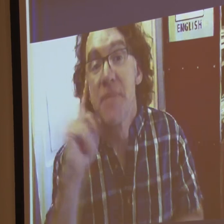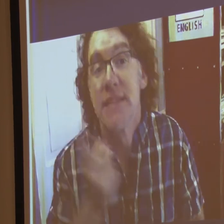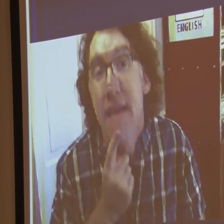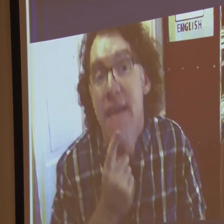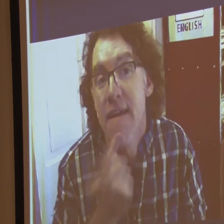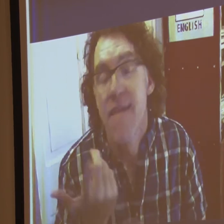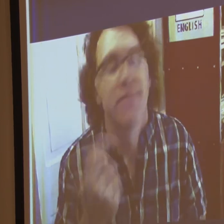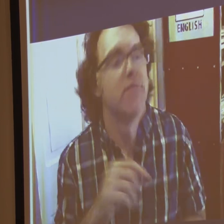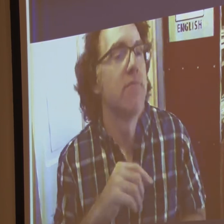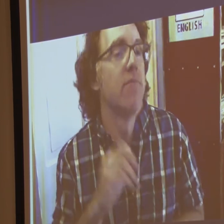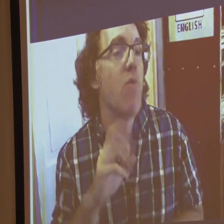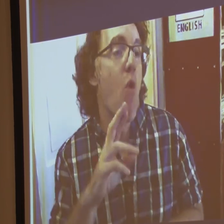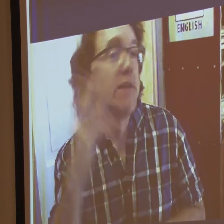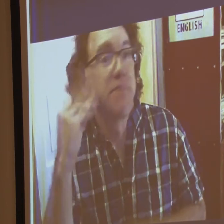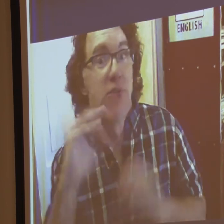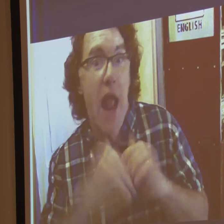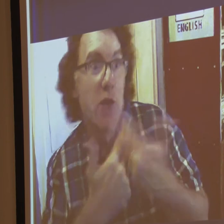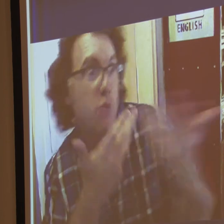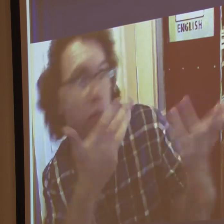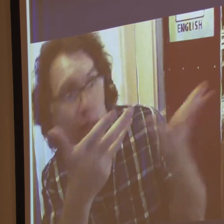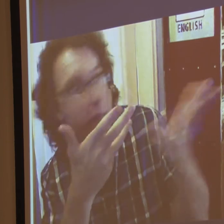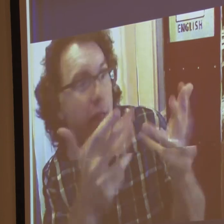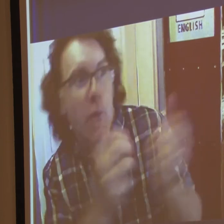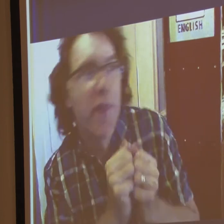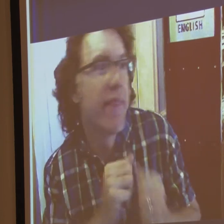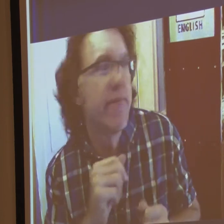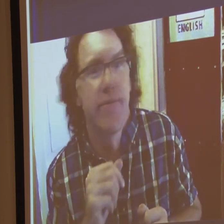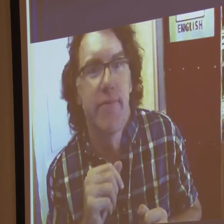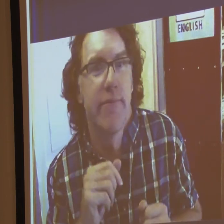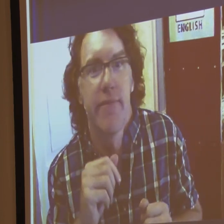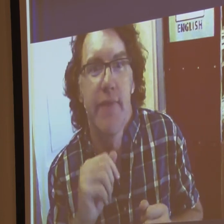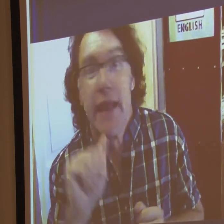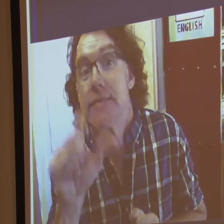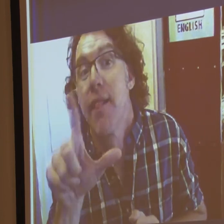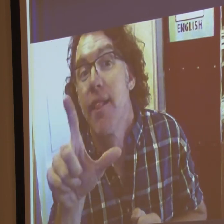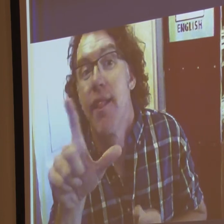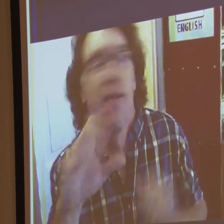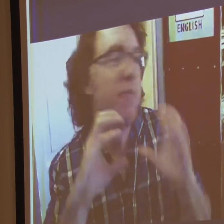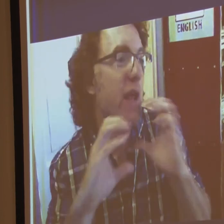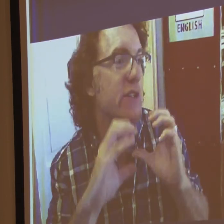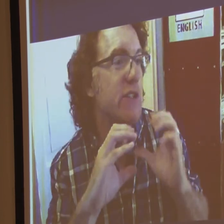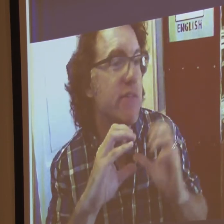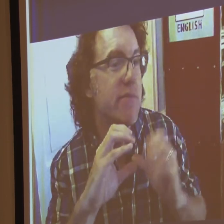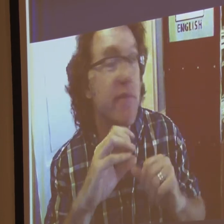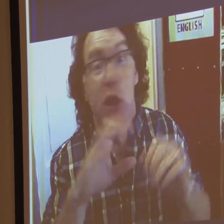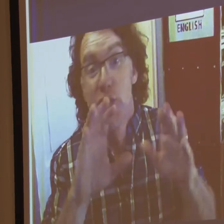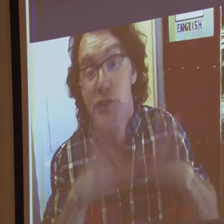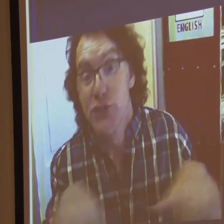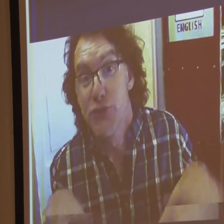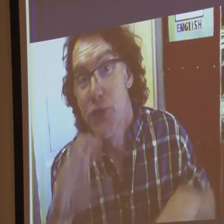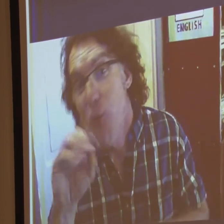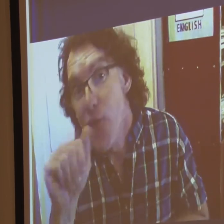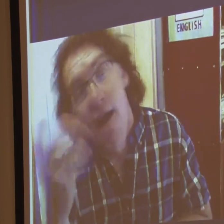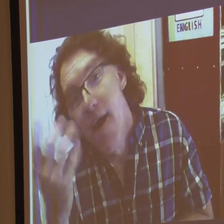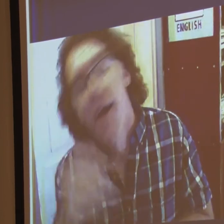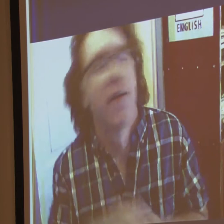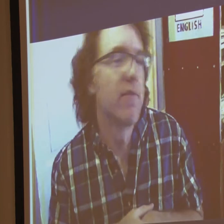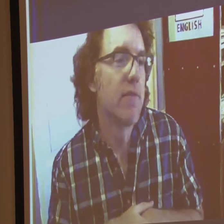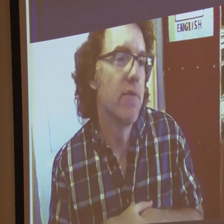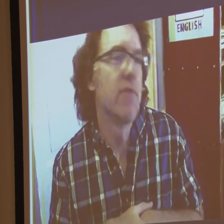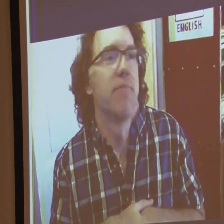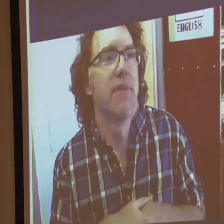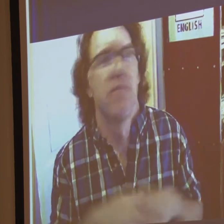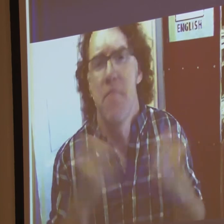family, about deaf culture, or how some encounters that we have. ASL,